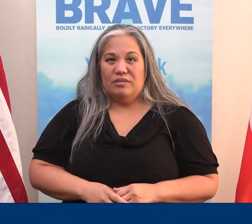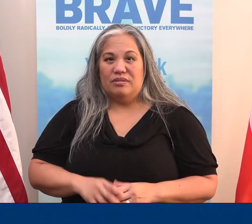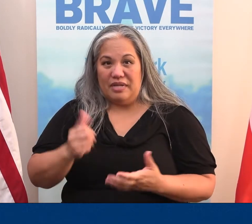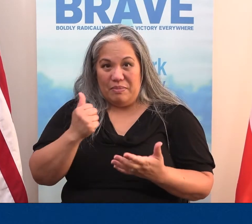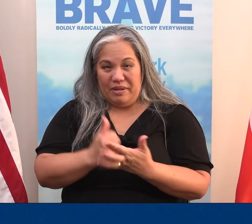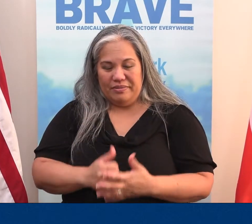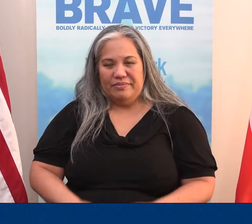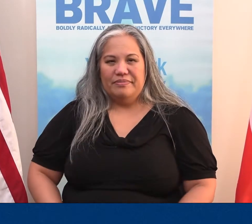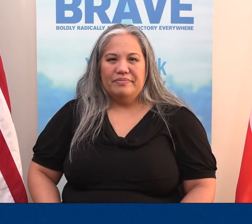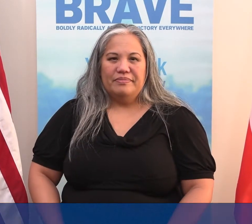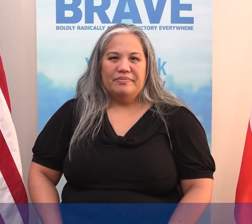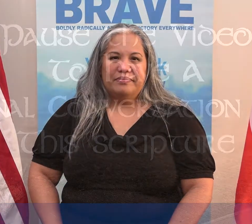Amen.